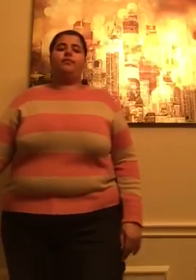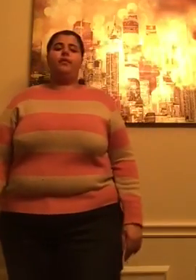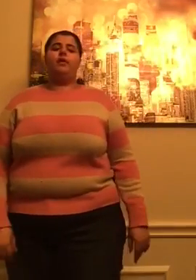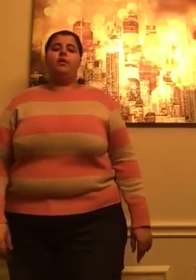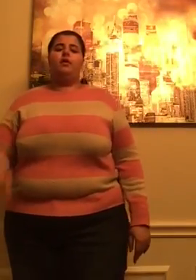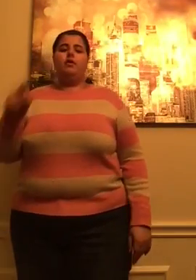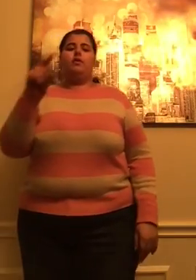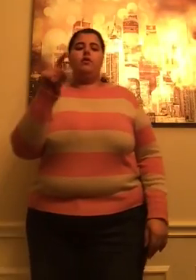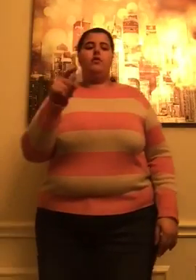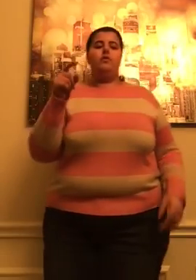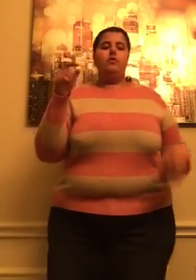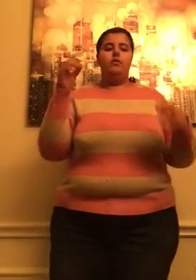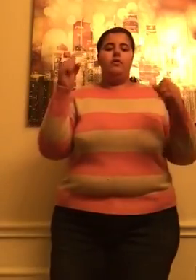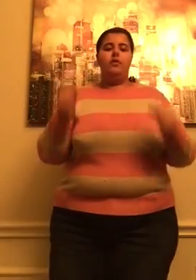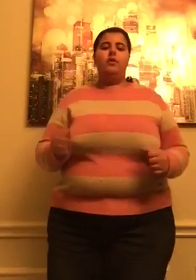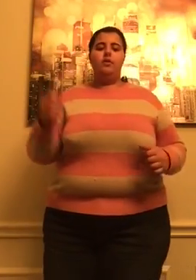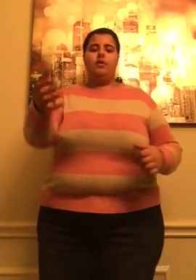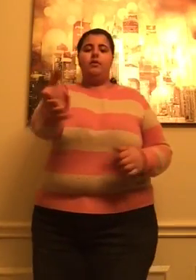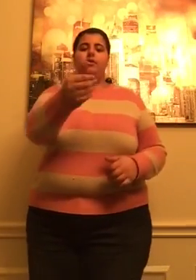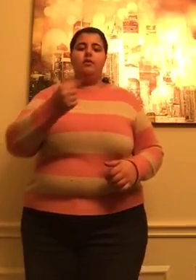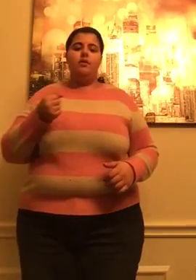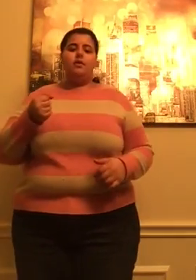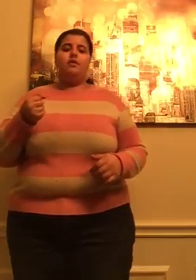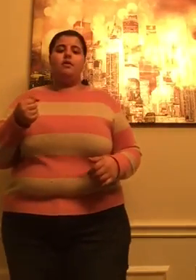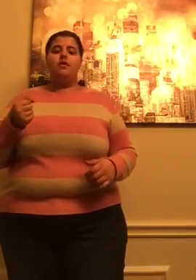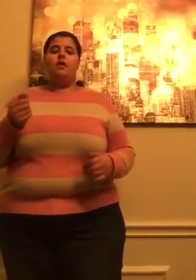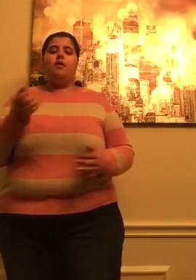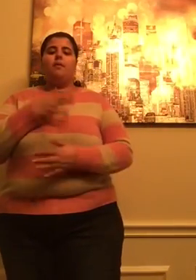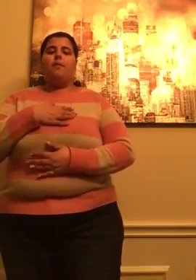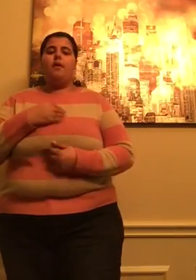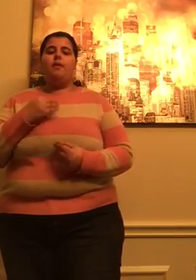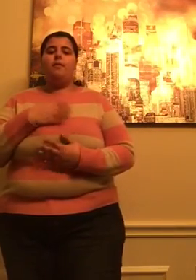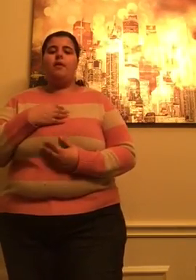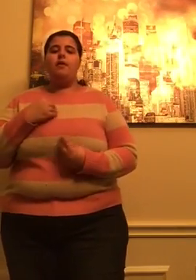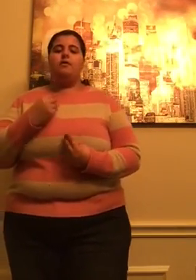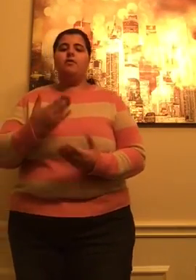For you, my hero